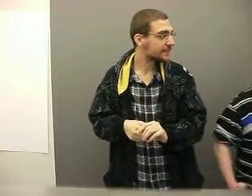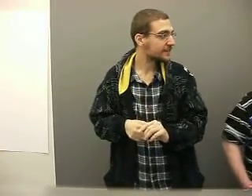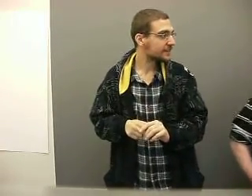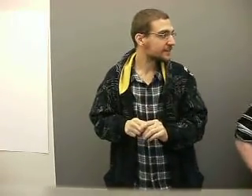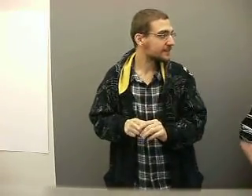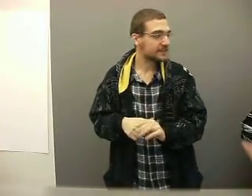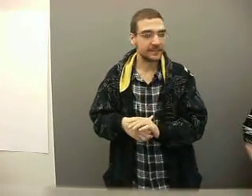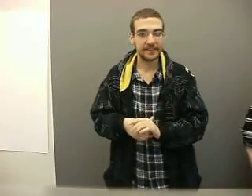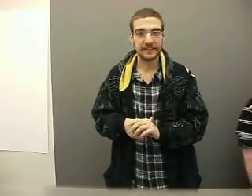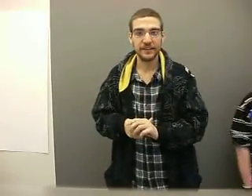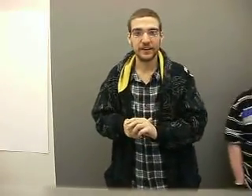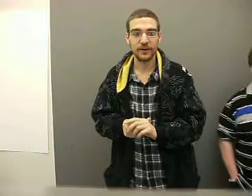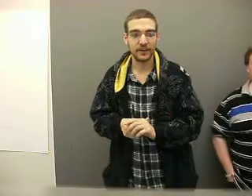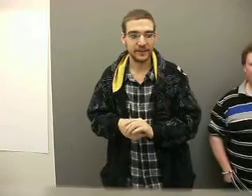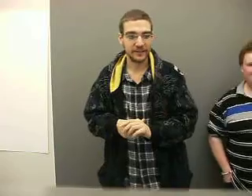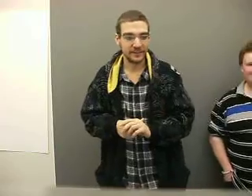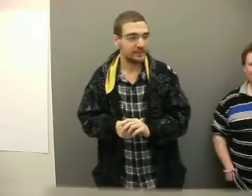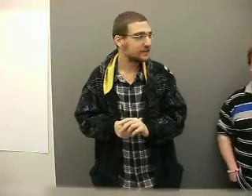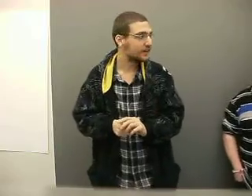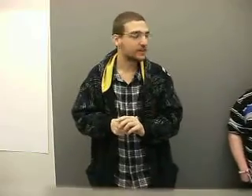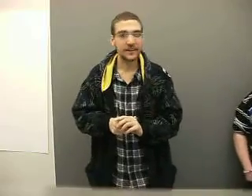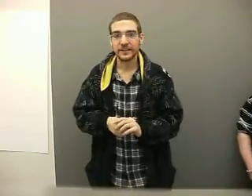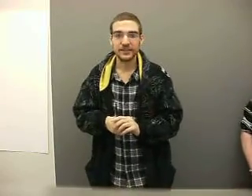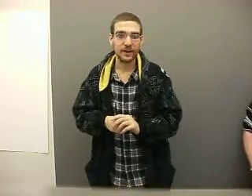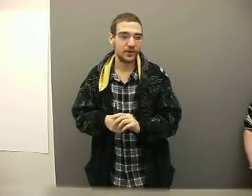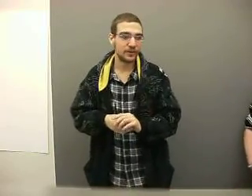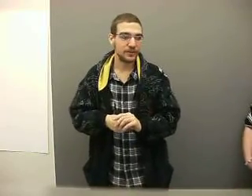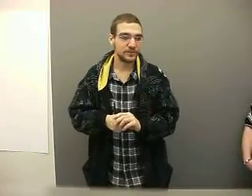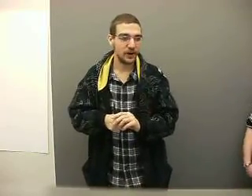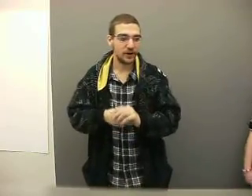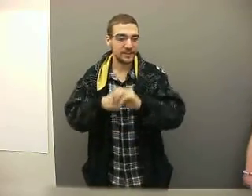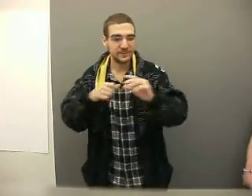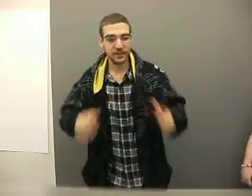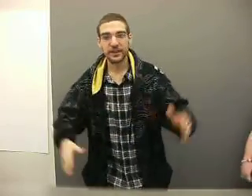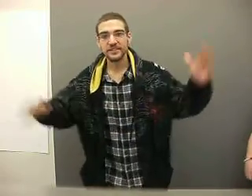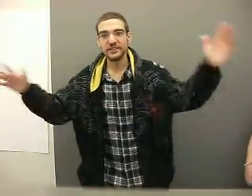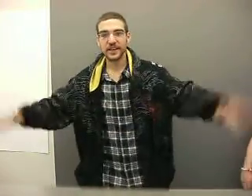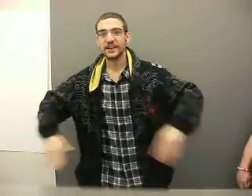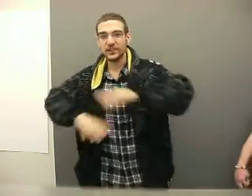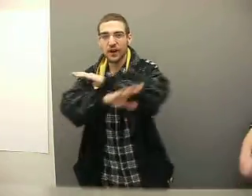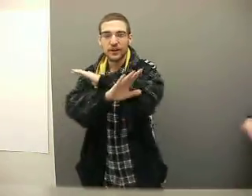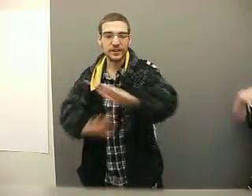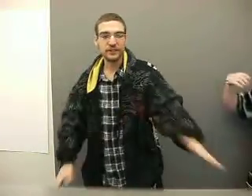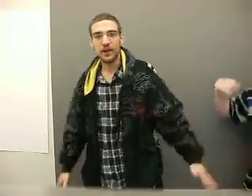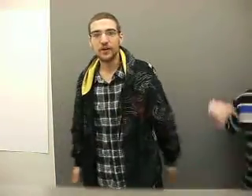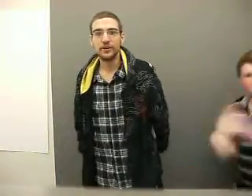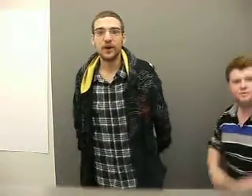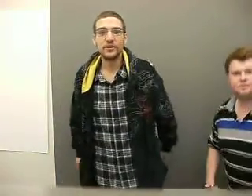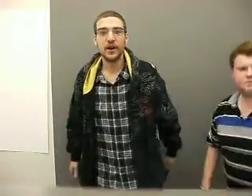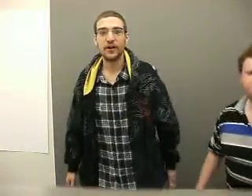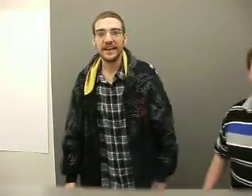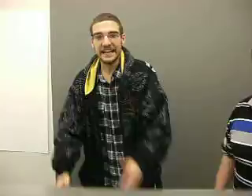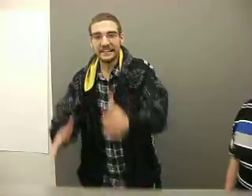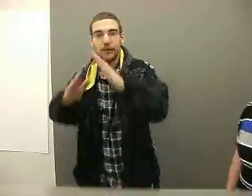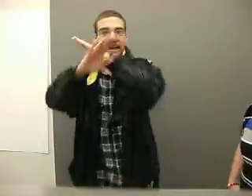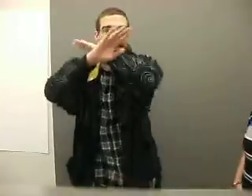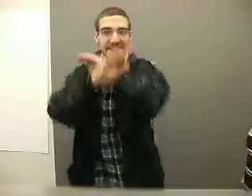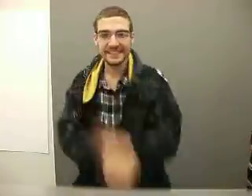Yeah, that's everybody right here. we go. Yo. Check it out. Yo. Yo. Yo. It's the